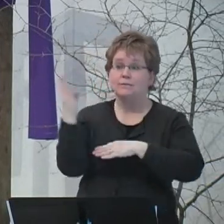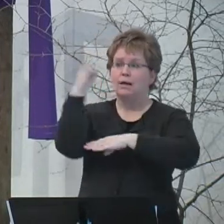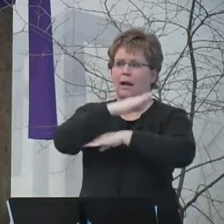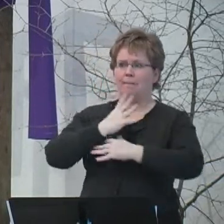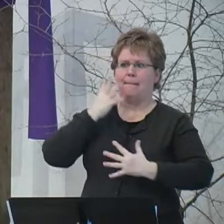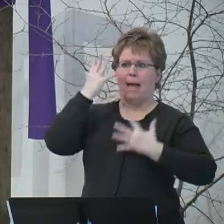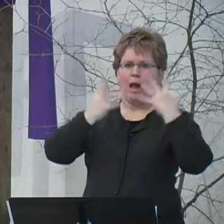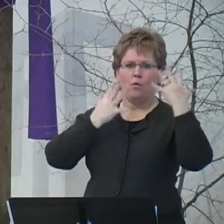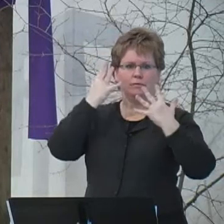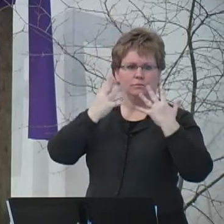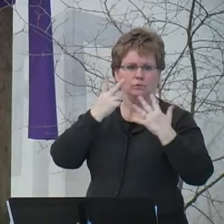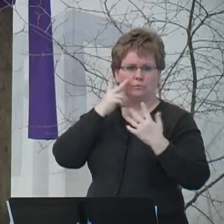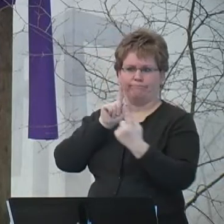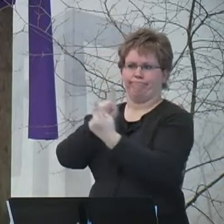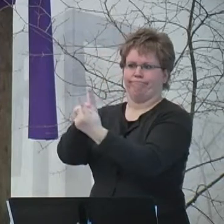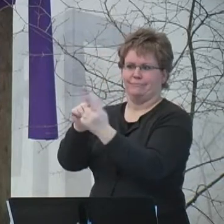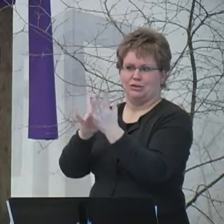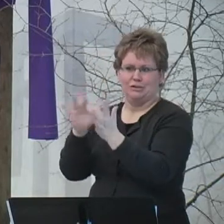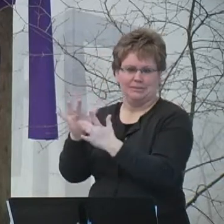talking with Jesus.